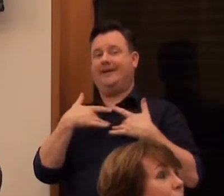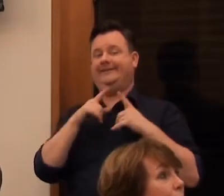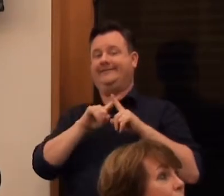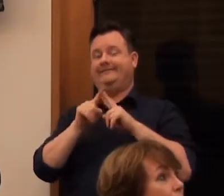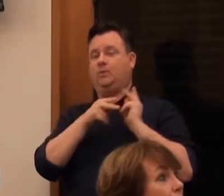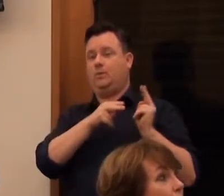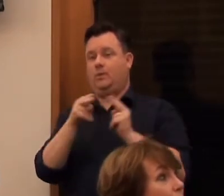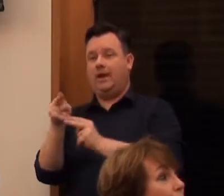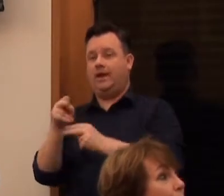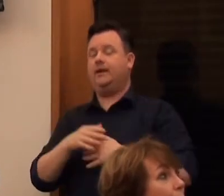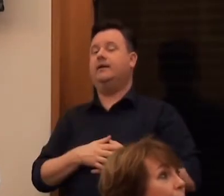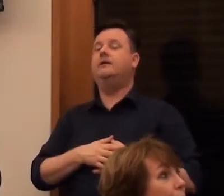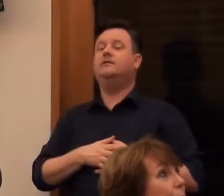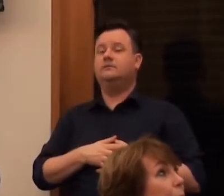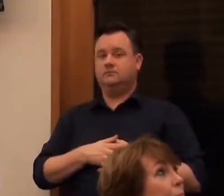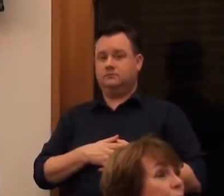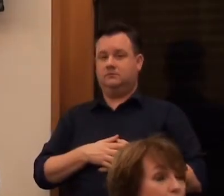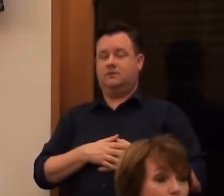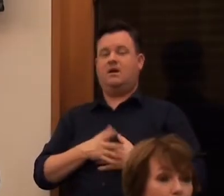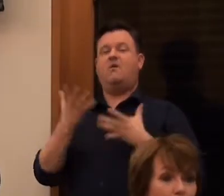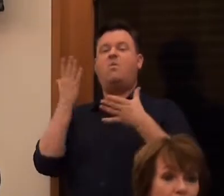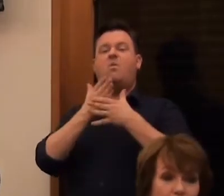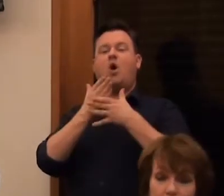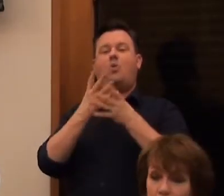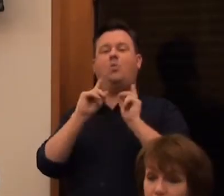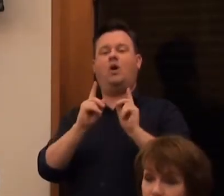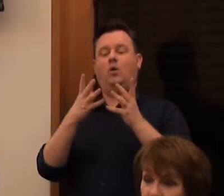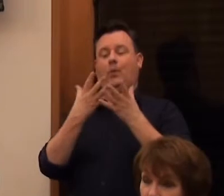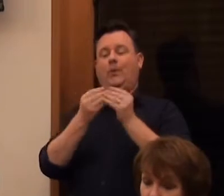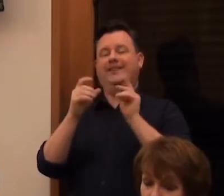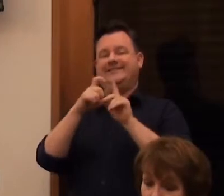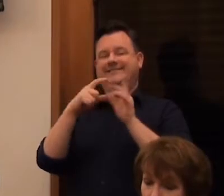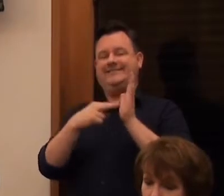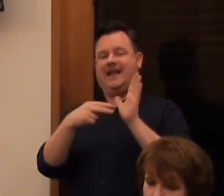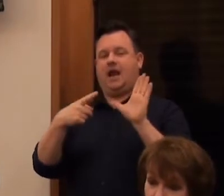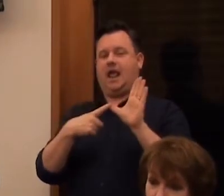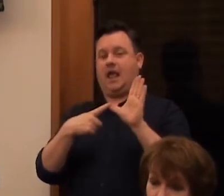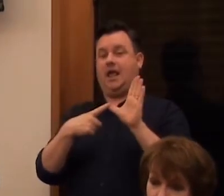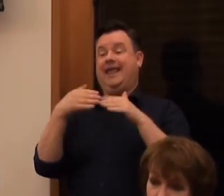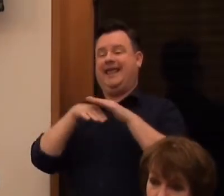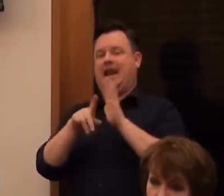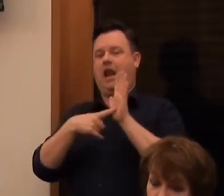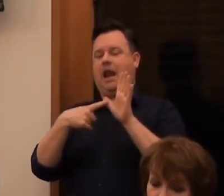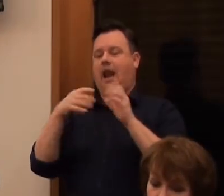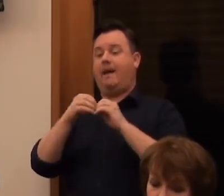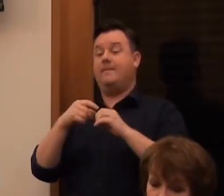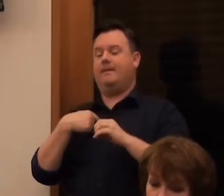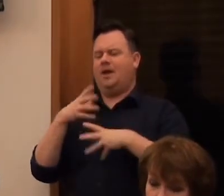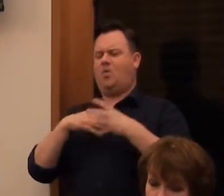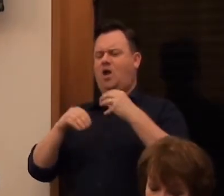that... All the things they do with DNA in the lab. And I worked out that these little...